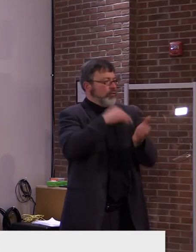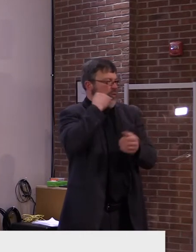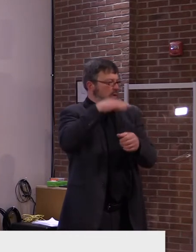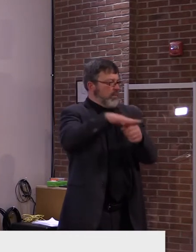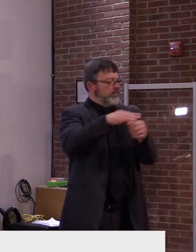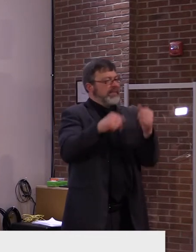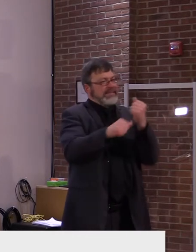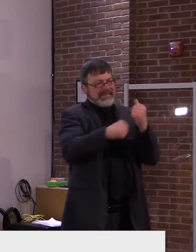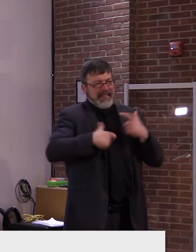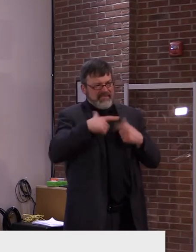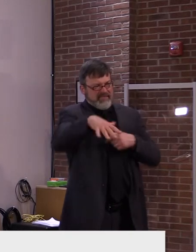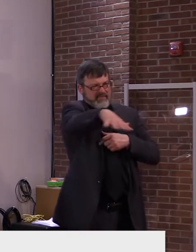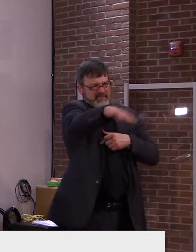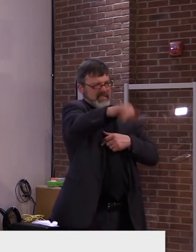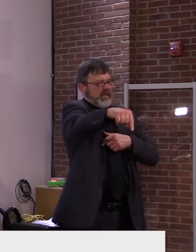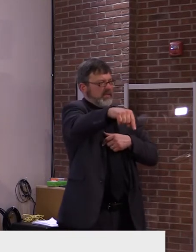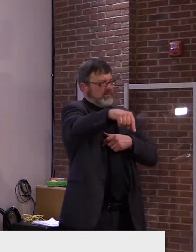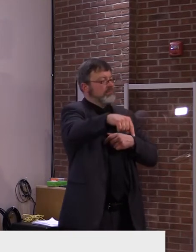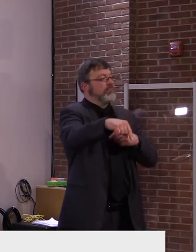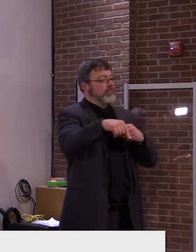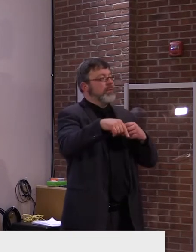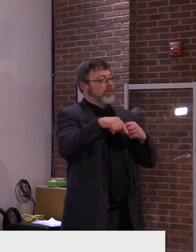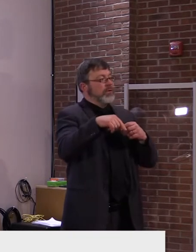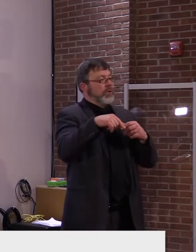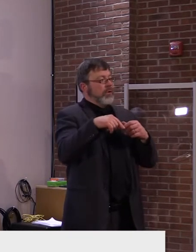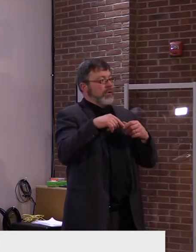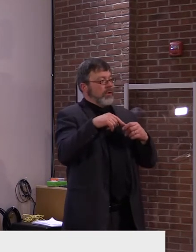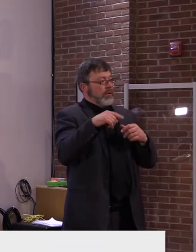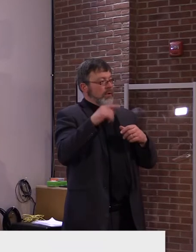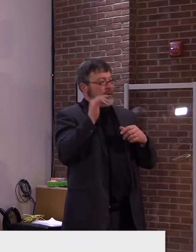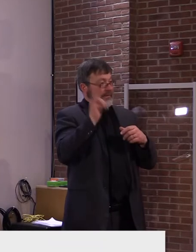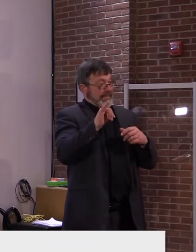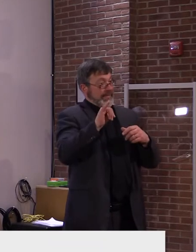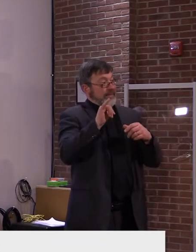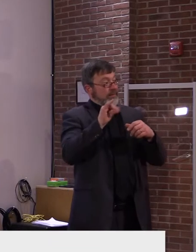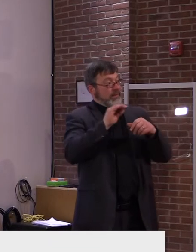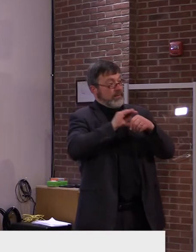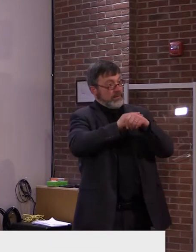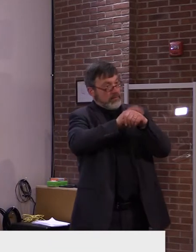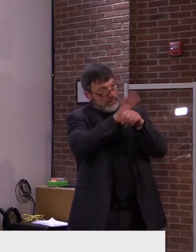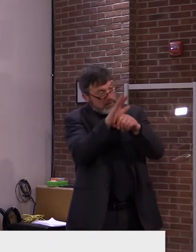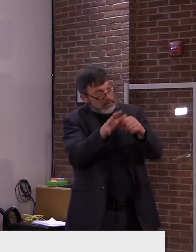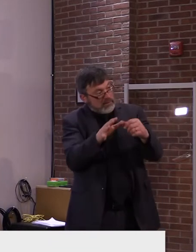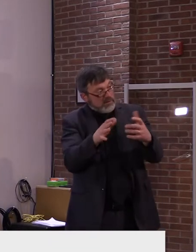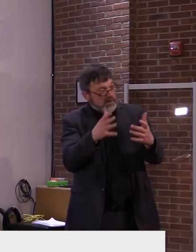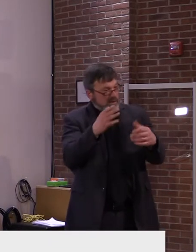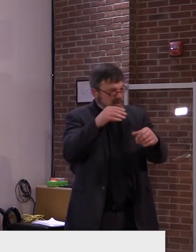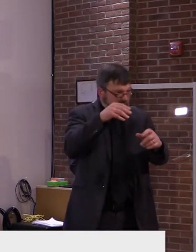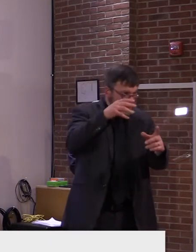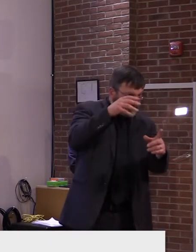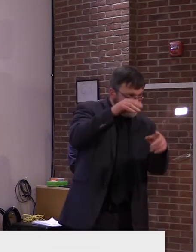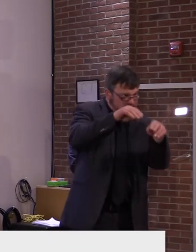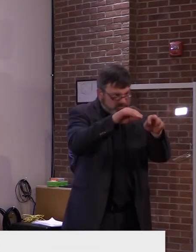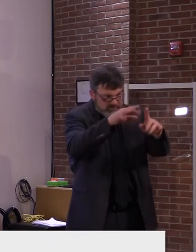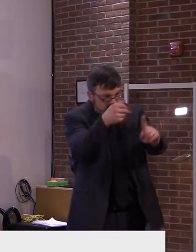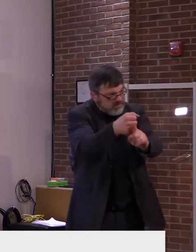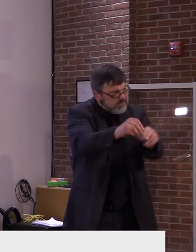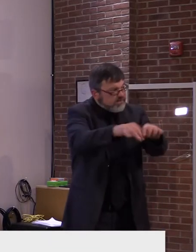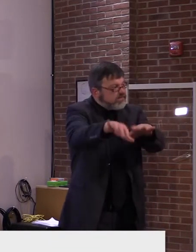to markedly impact people's lives and lead us gradually into the future that we're all eagerly awaiting.